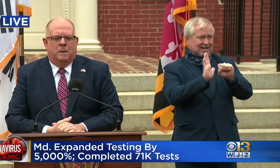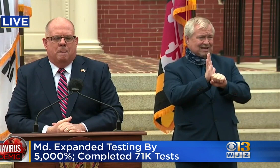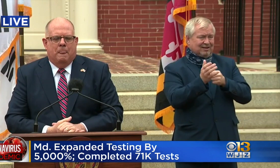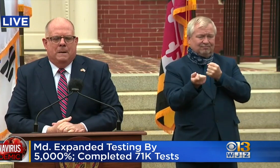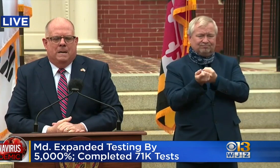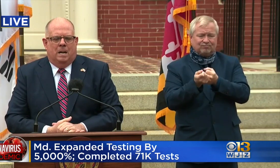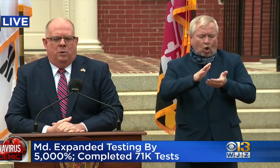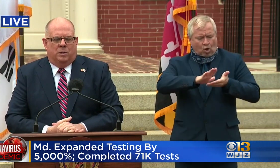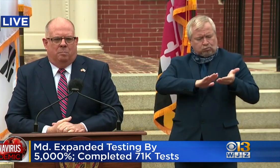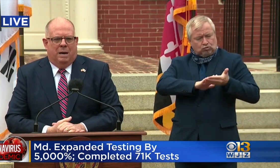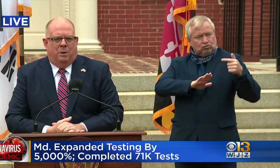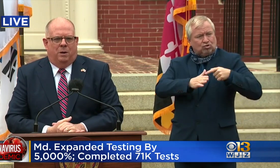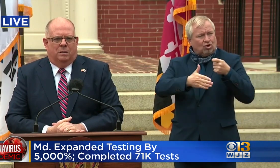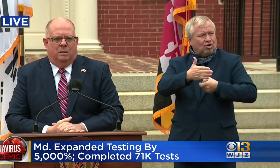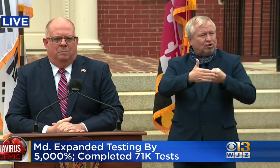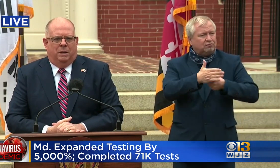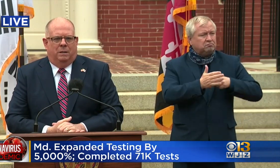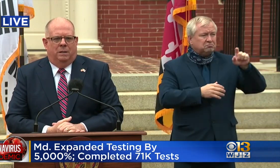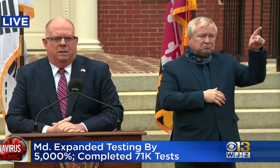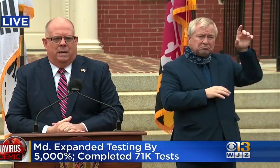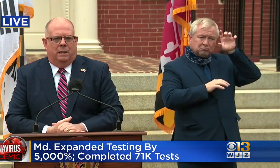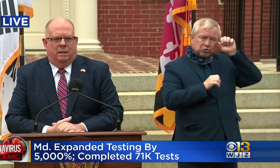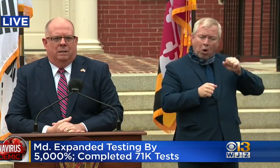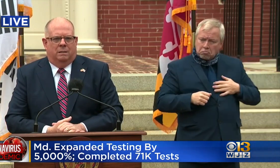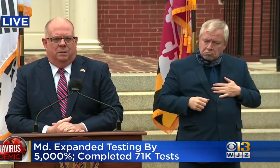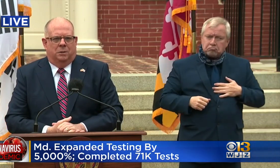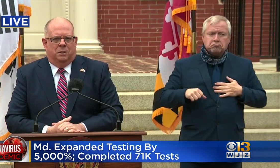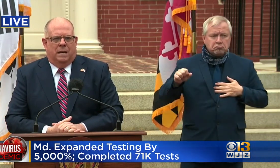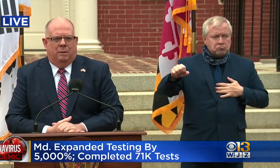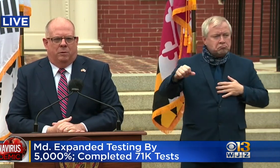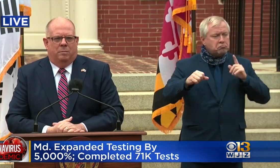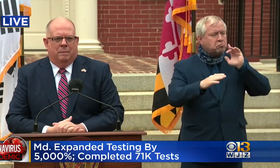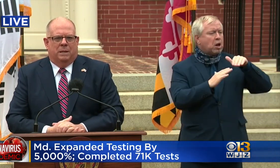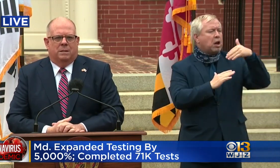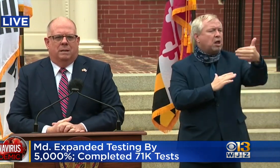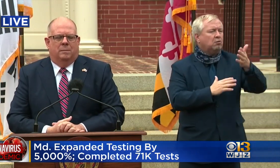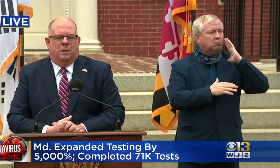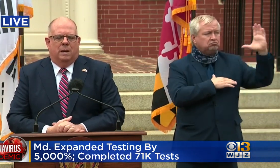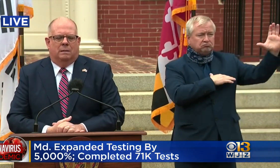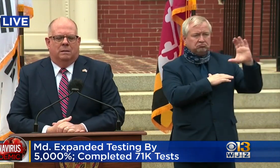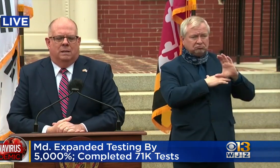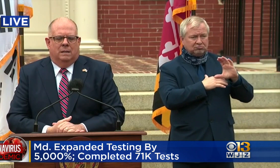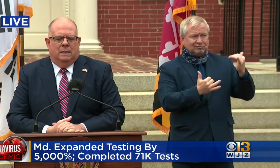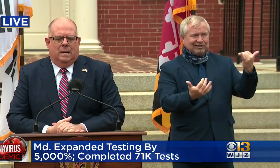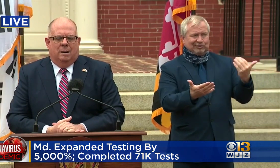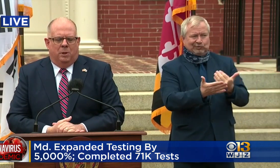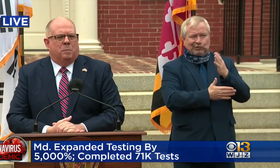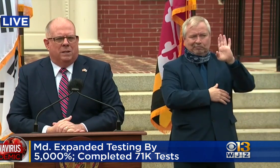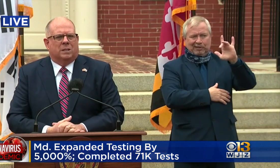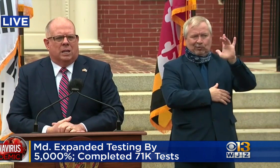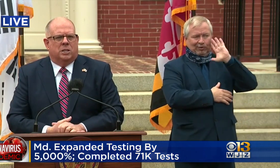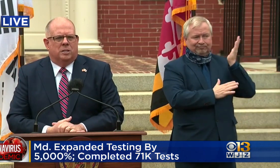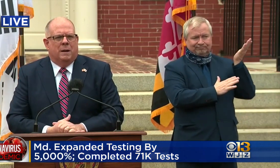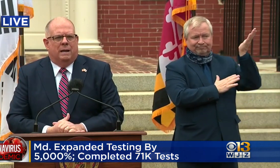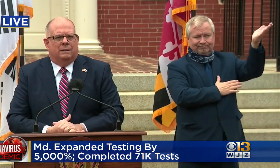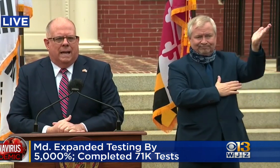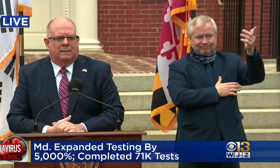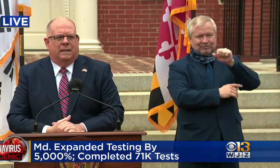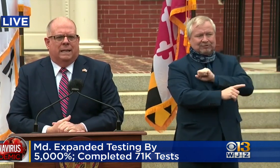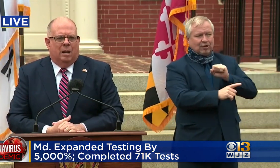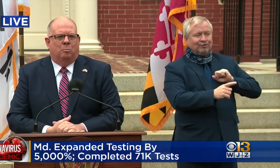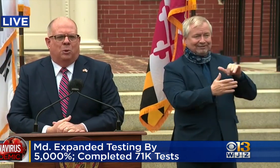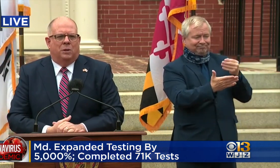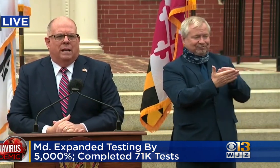accomplishment. There's a bipartisan bill in the Senate to do just that with Republicans and Democrats. There's been discussions about